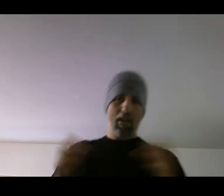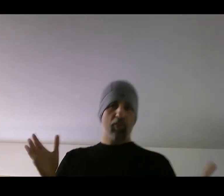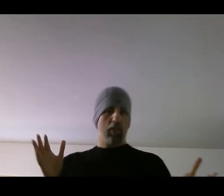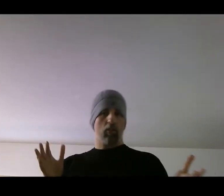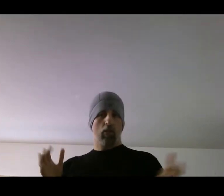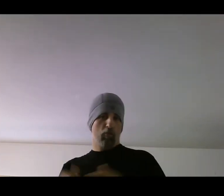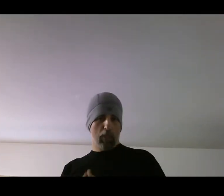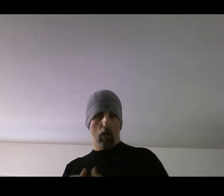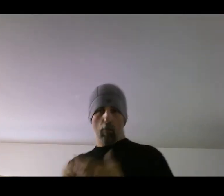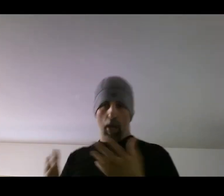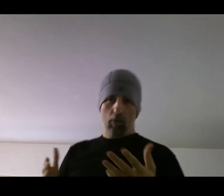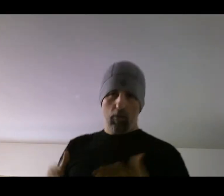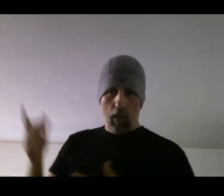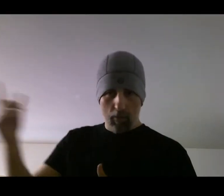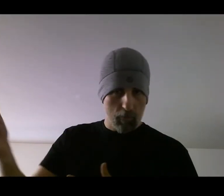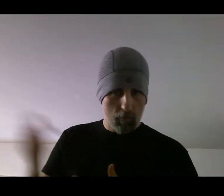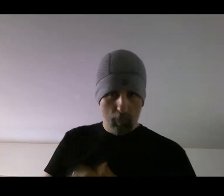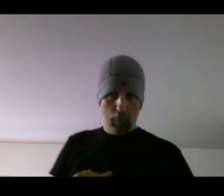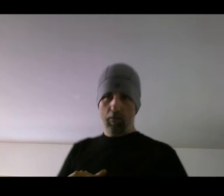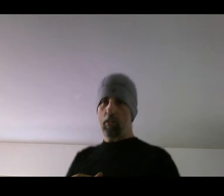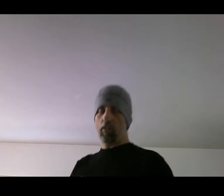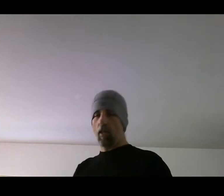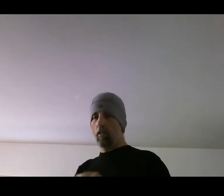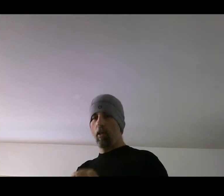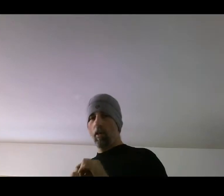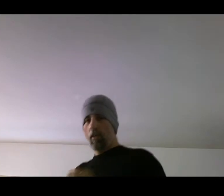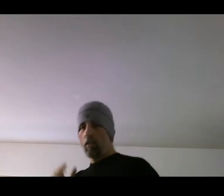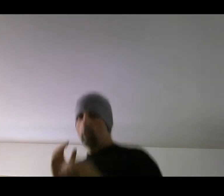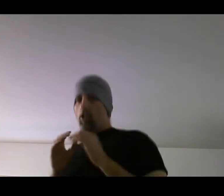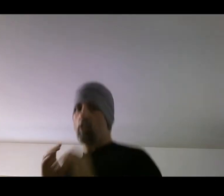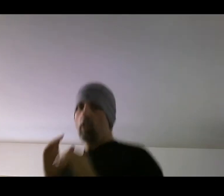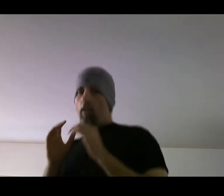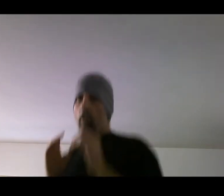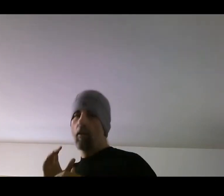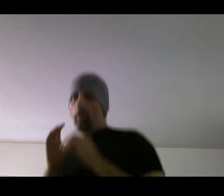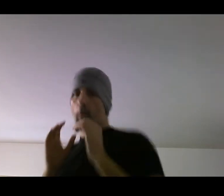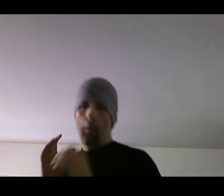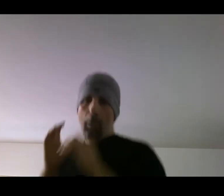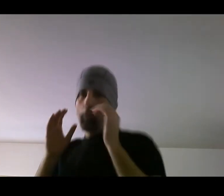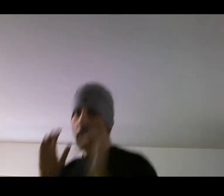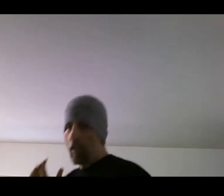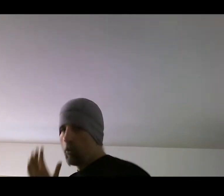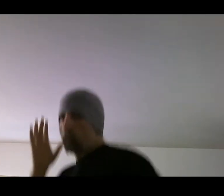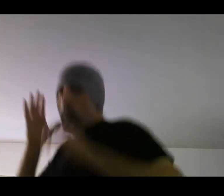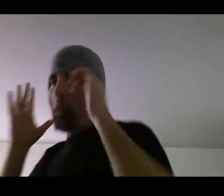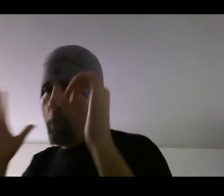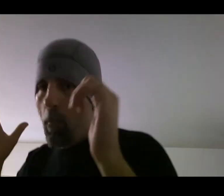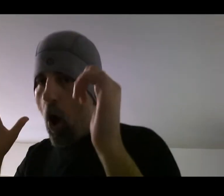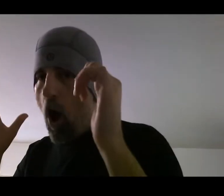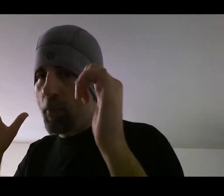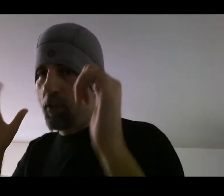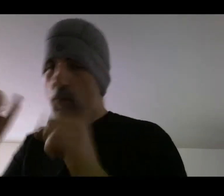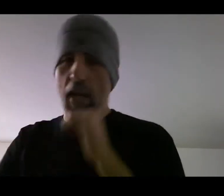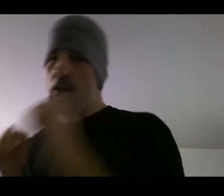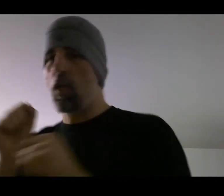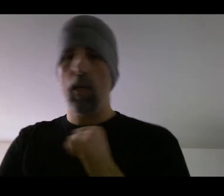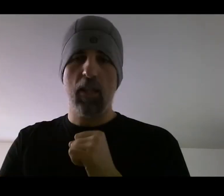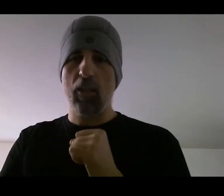Benefits of being on the bounce, as I previously stated, is just being able to hop into range, get your